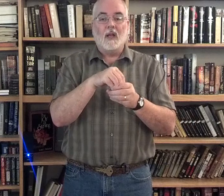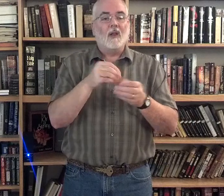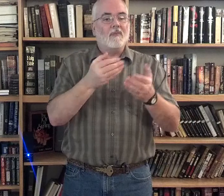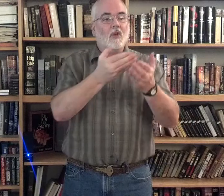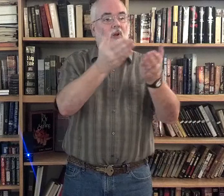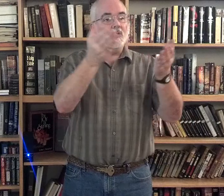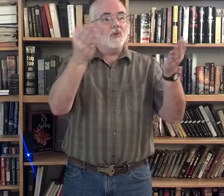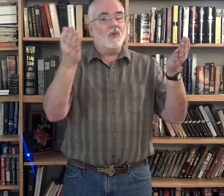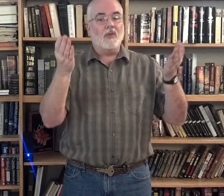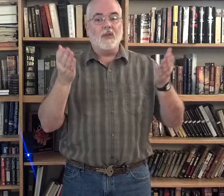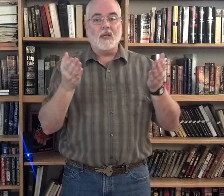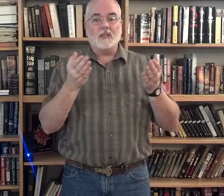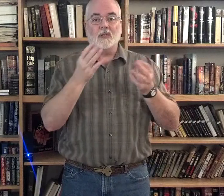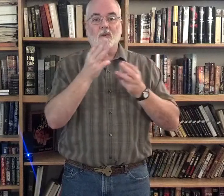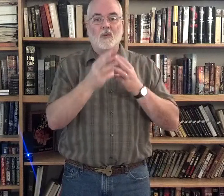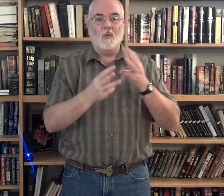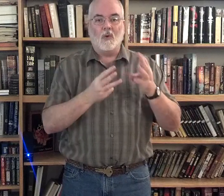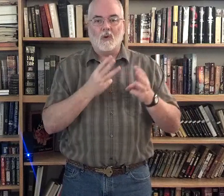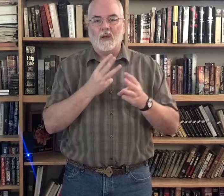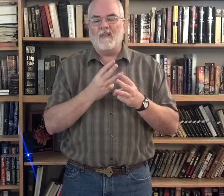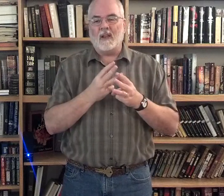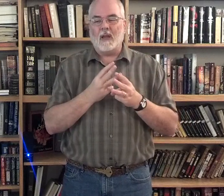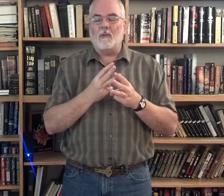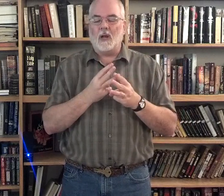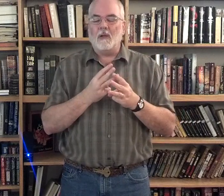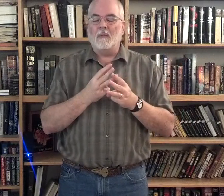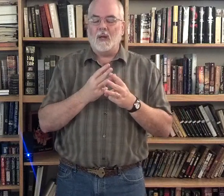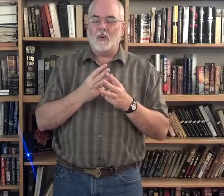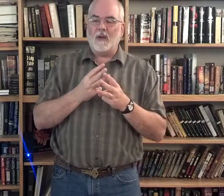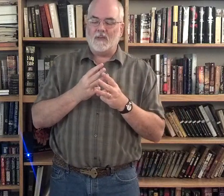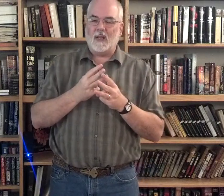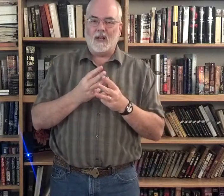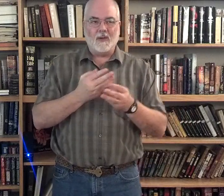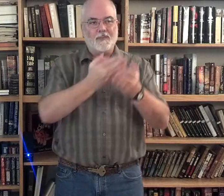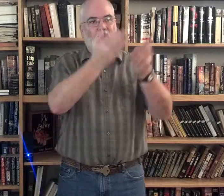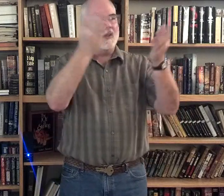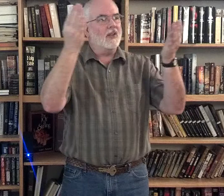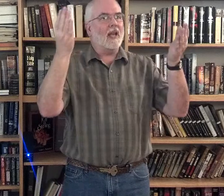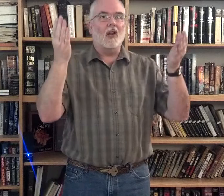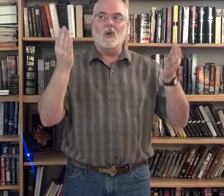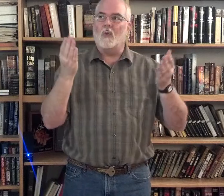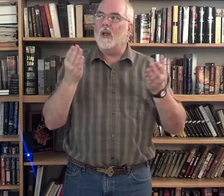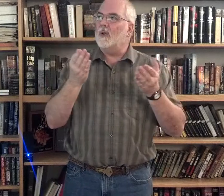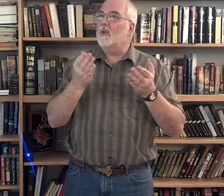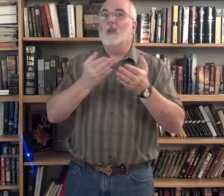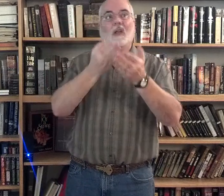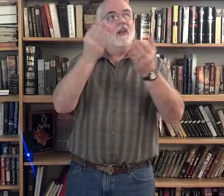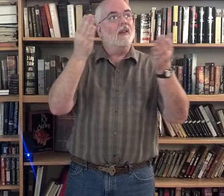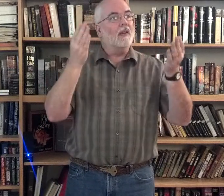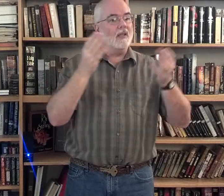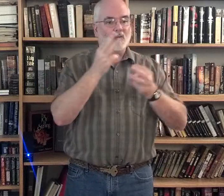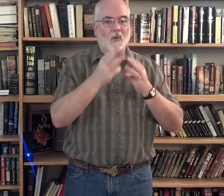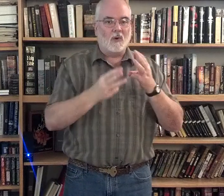You can also do this world. In fact, that would probably be a better way of signing it. Just kind of look around you. This world.